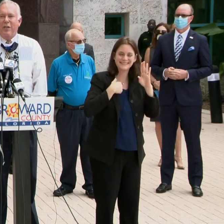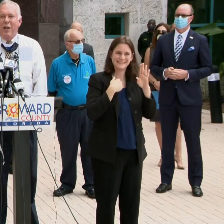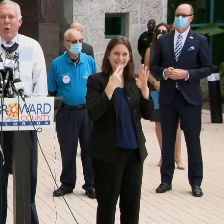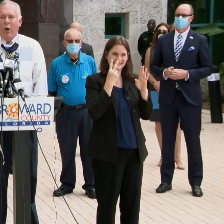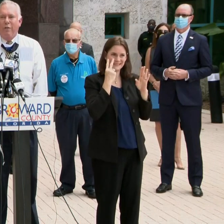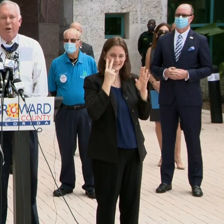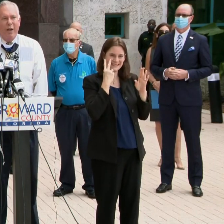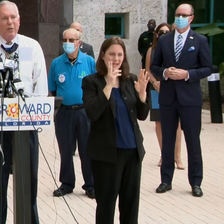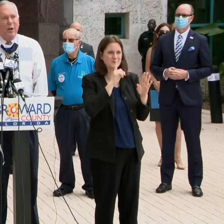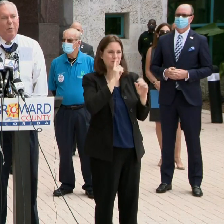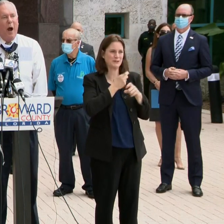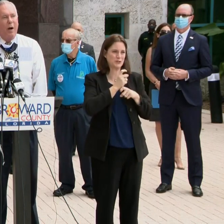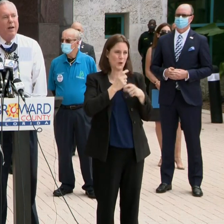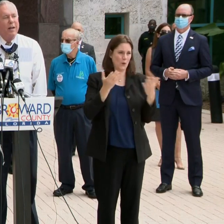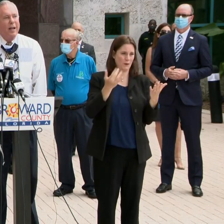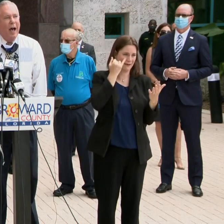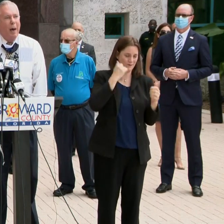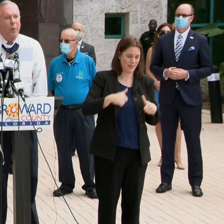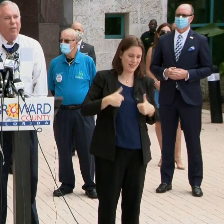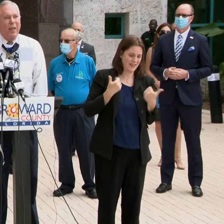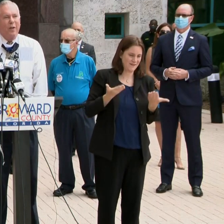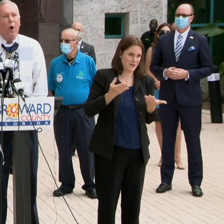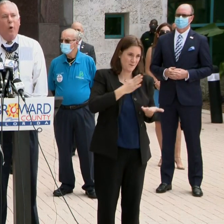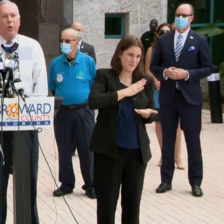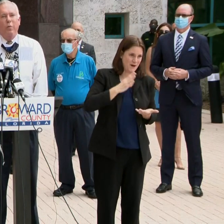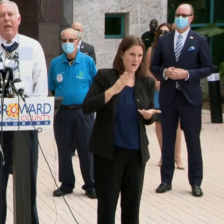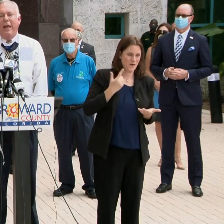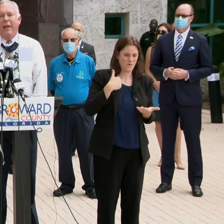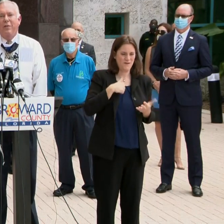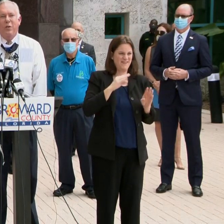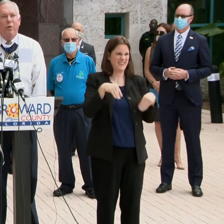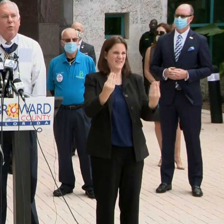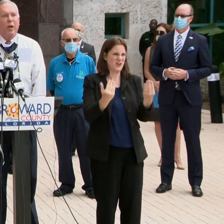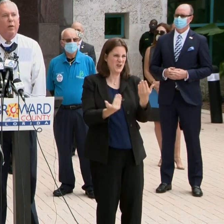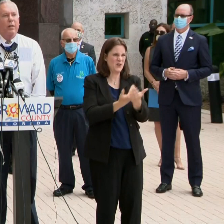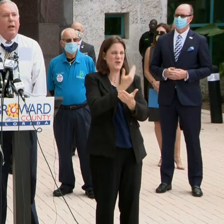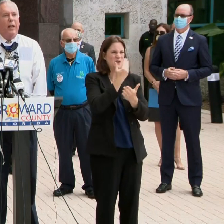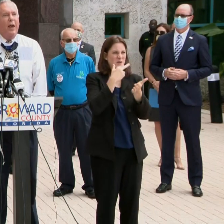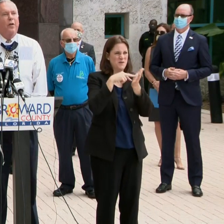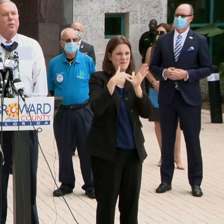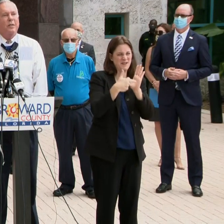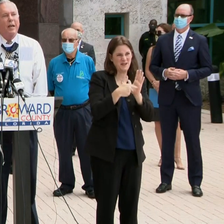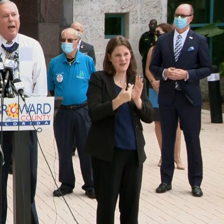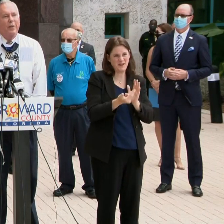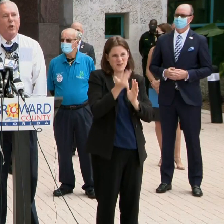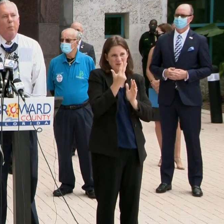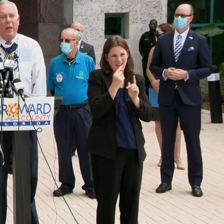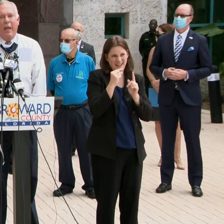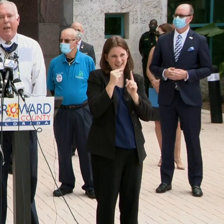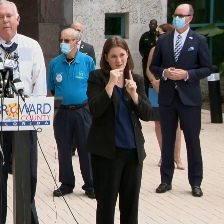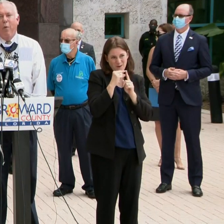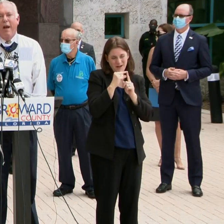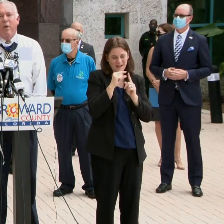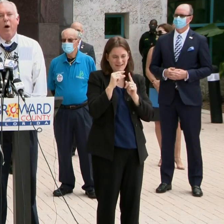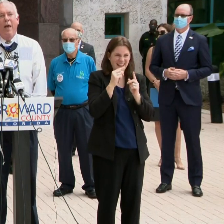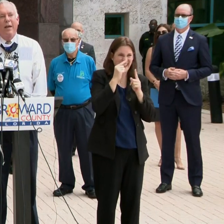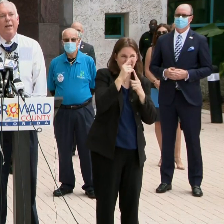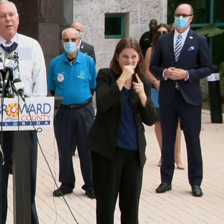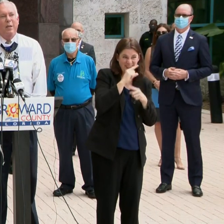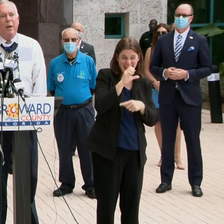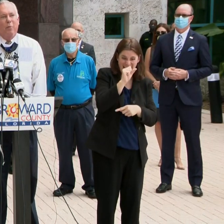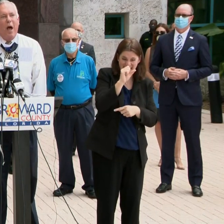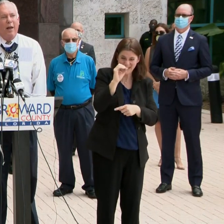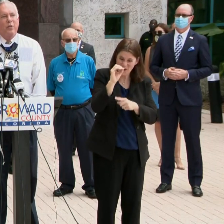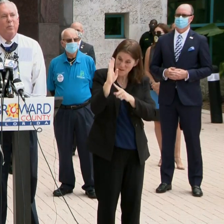a little bit of an inside joke if you're a resident of Broward. We've given a whole new meeting to three little letters, SOB. We want everyone